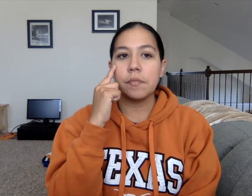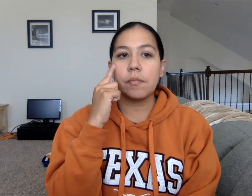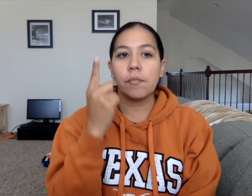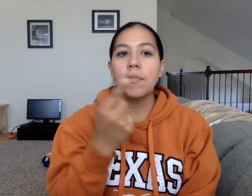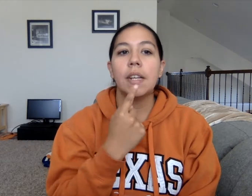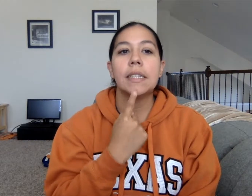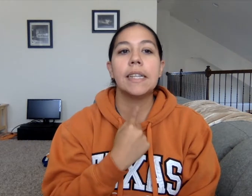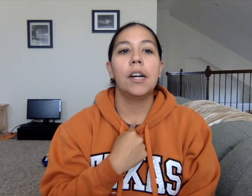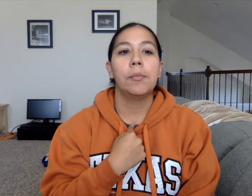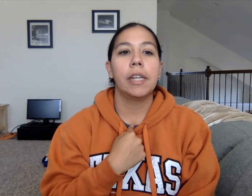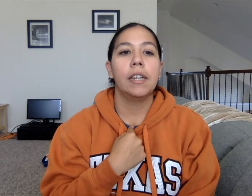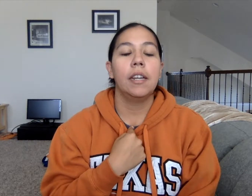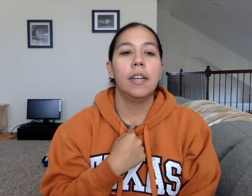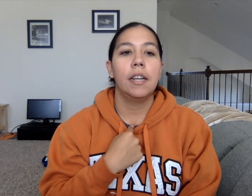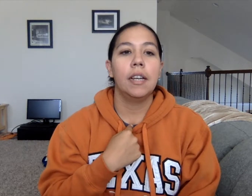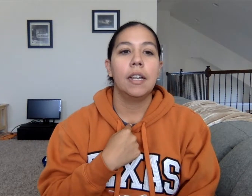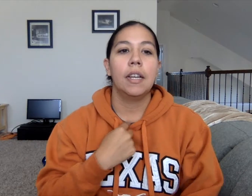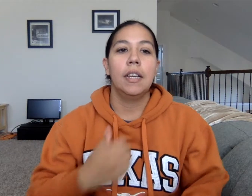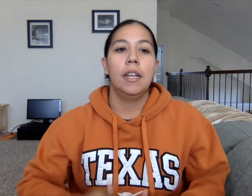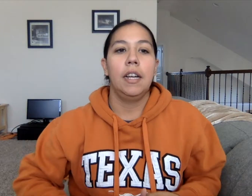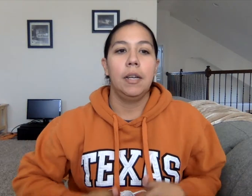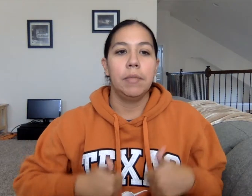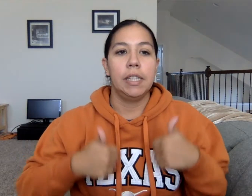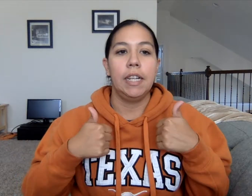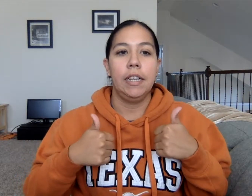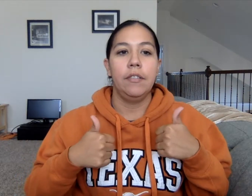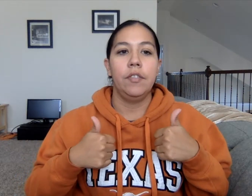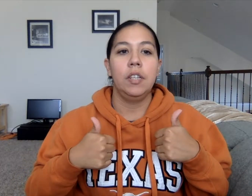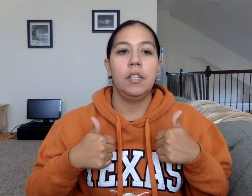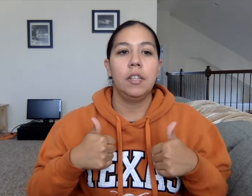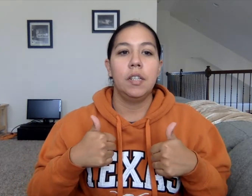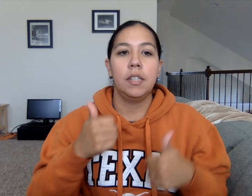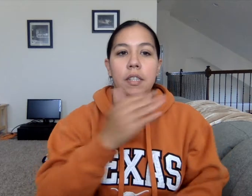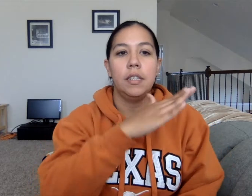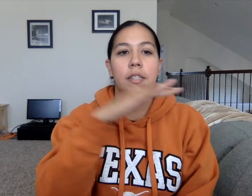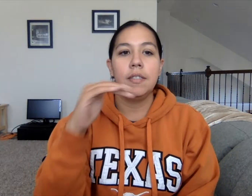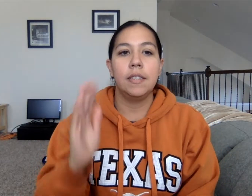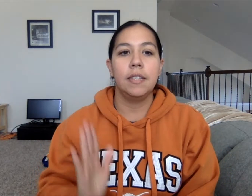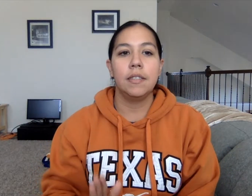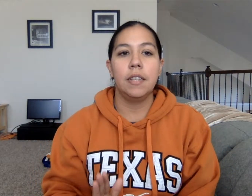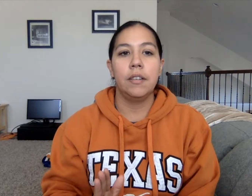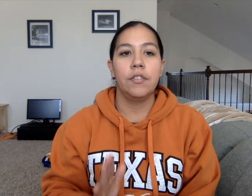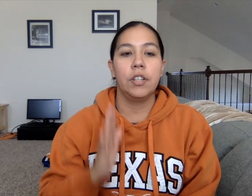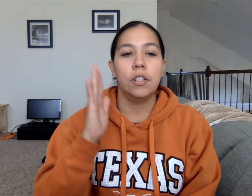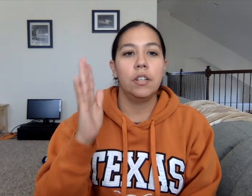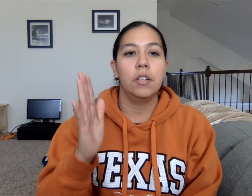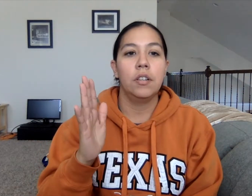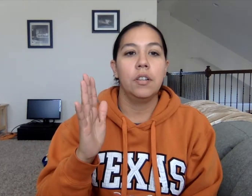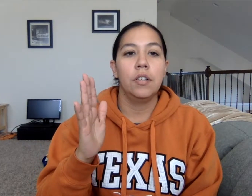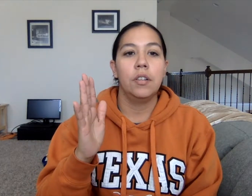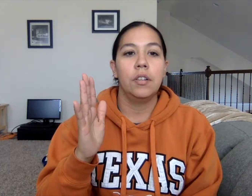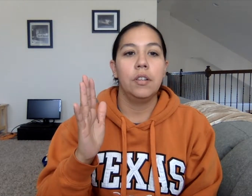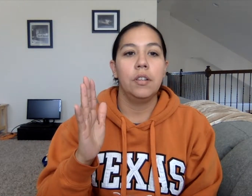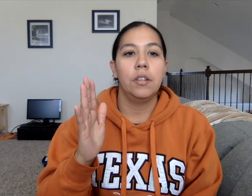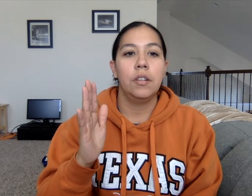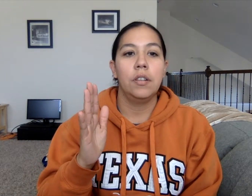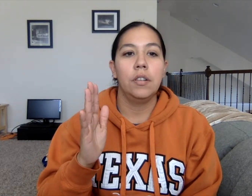So tired of misconceiving what else this could have been.